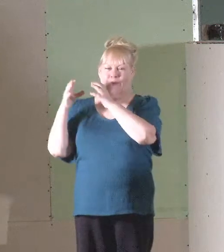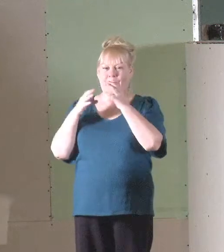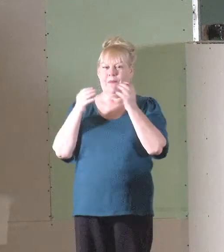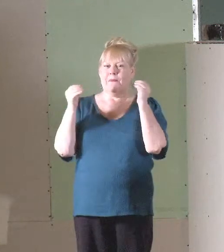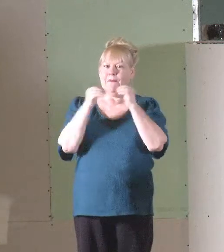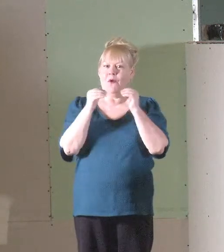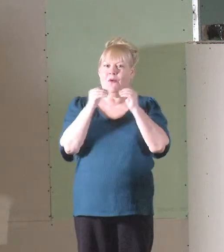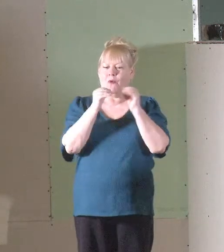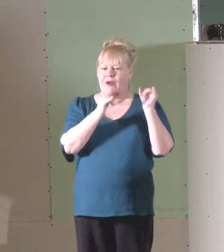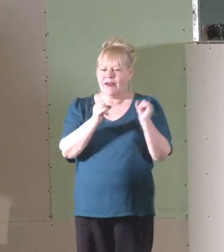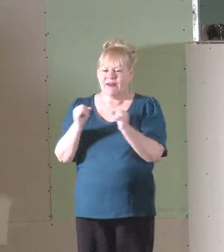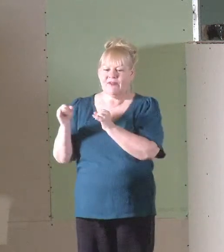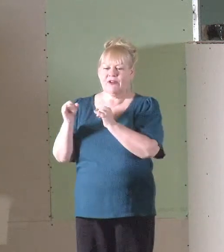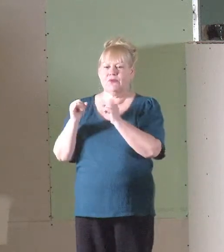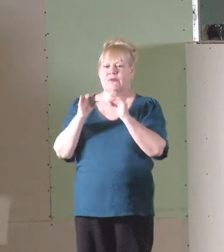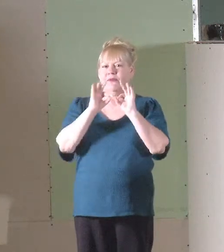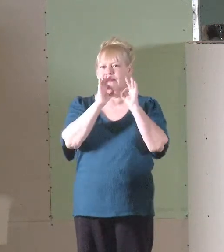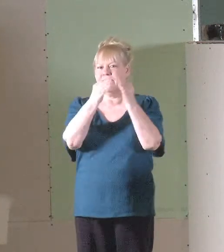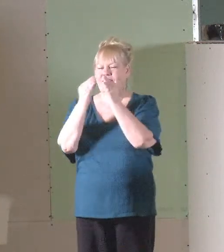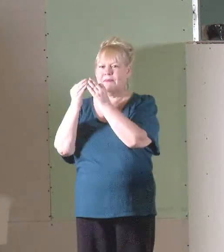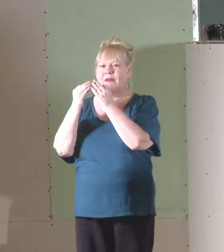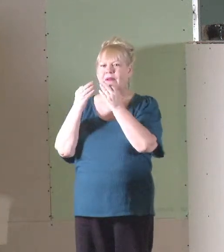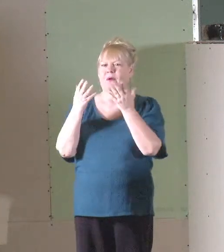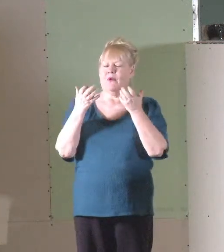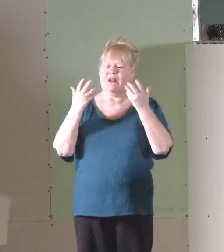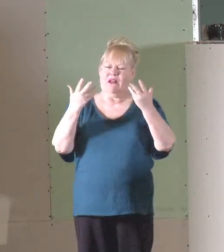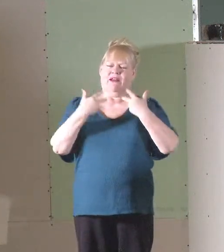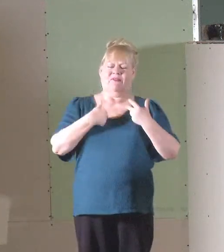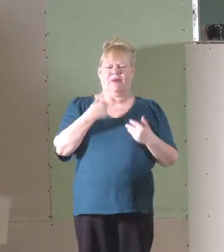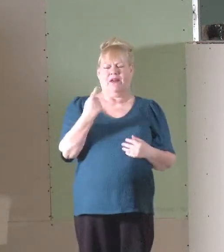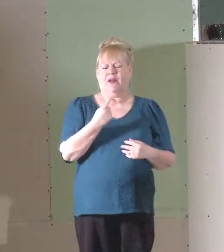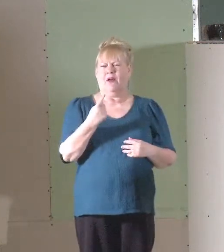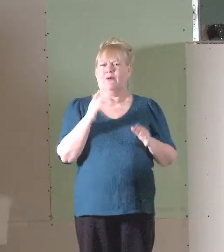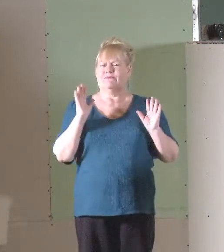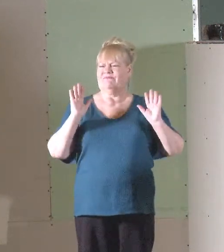individuals and families seem to just want to be left alone.